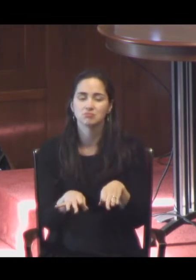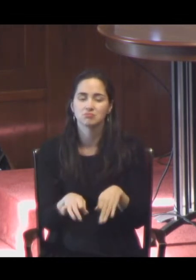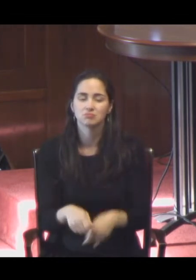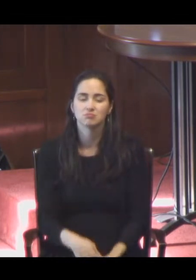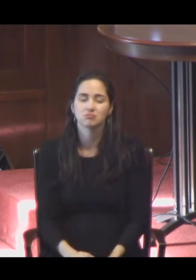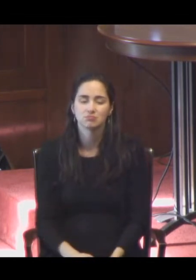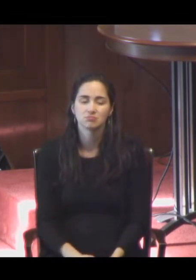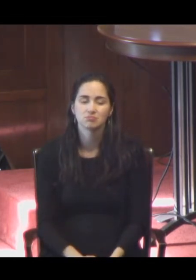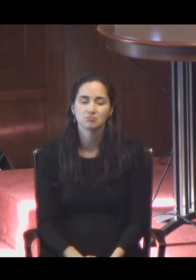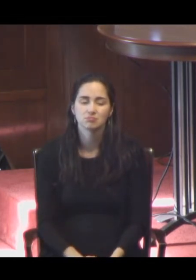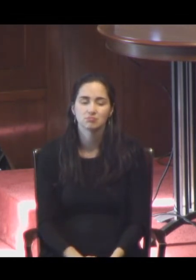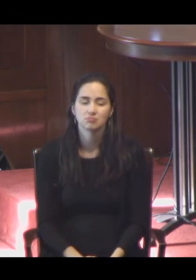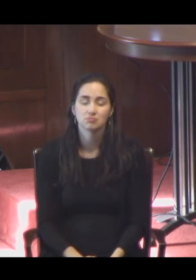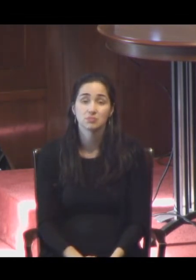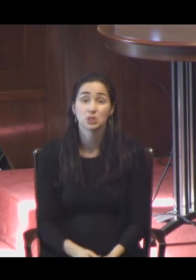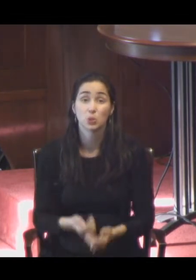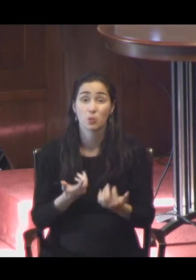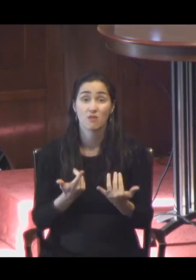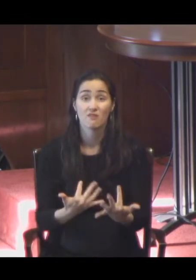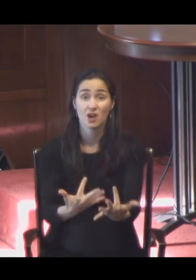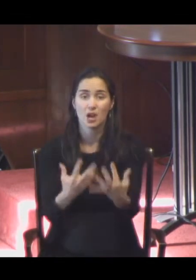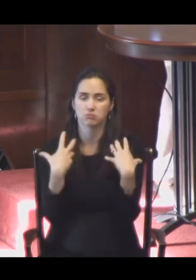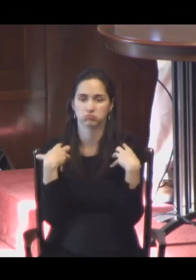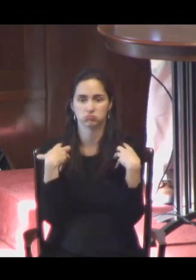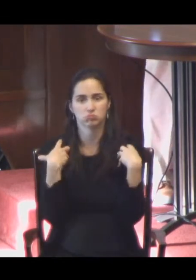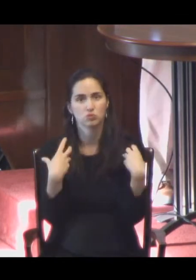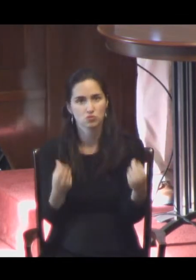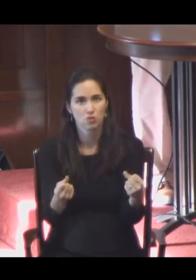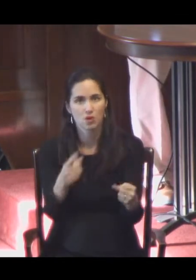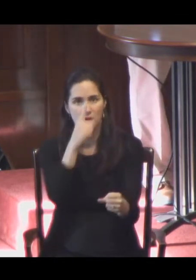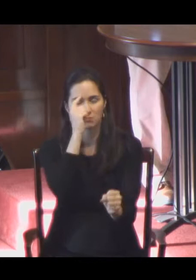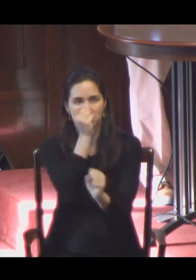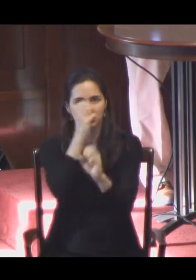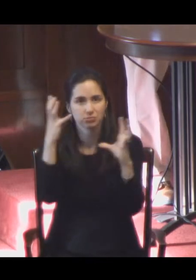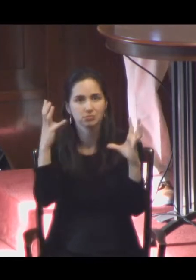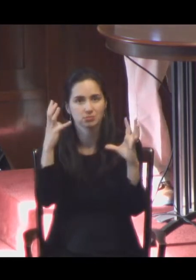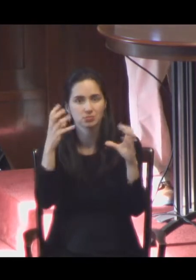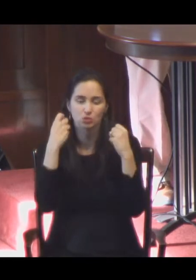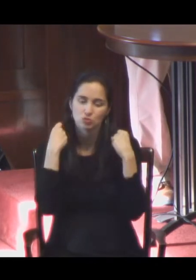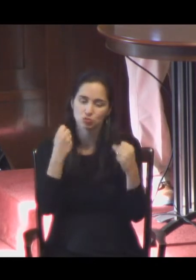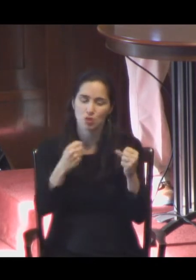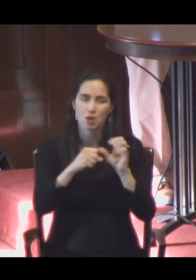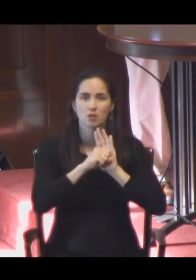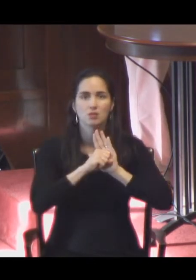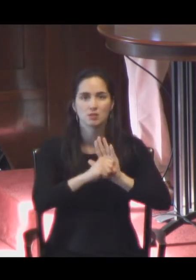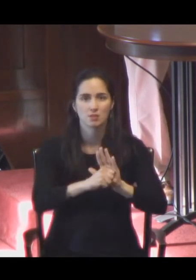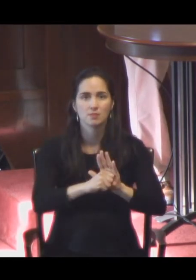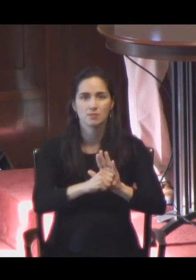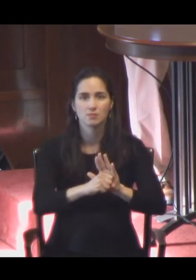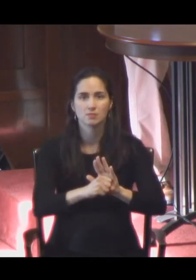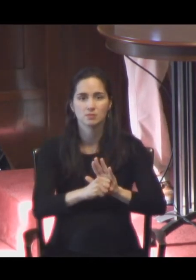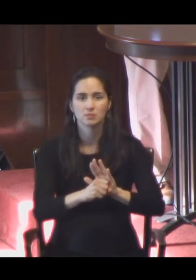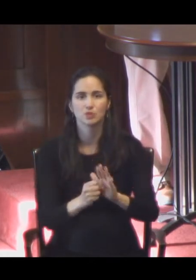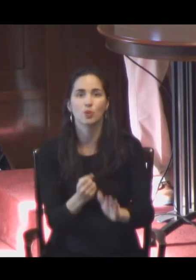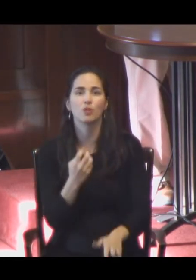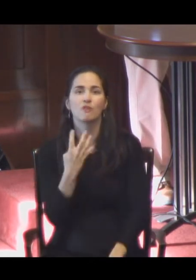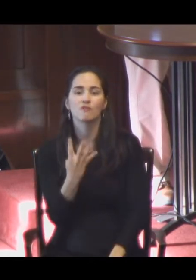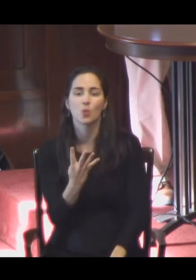So fire was a strong imagery in this poem. He actually dwelled on all four of the cardinal elements of the medieval mind,